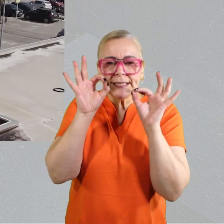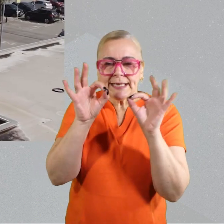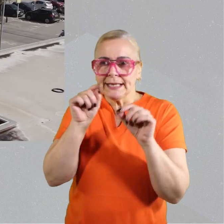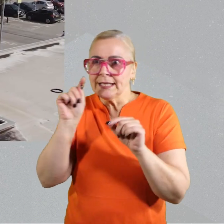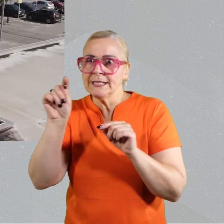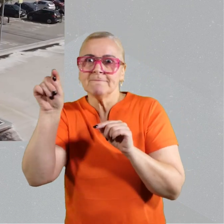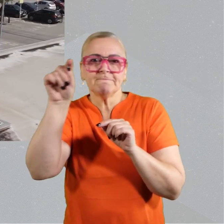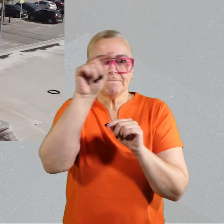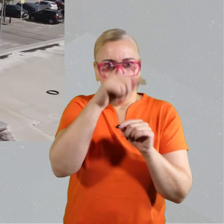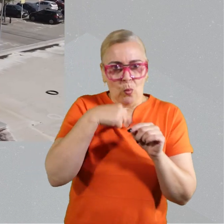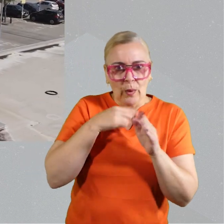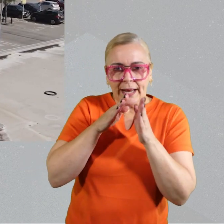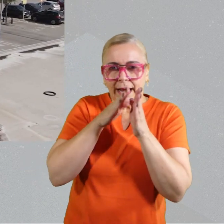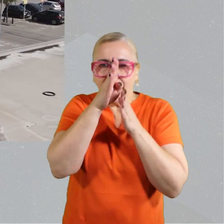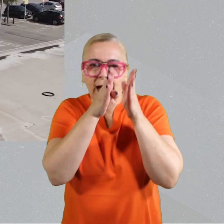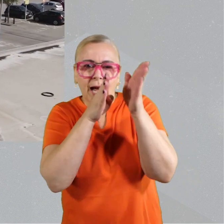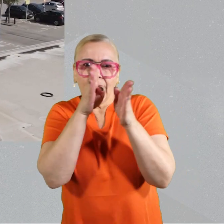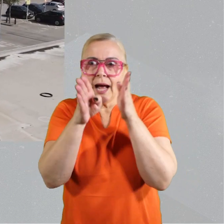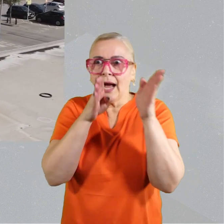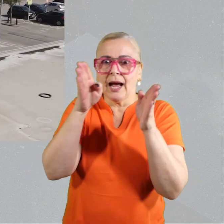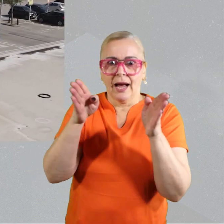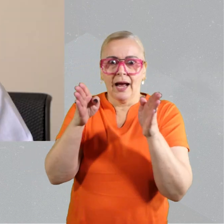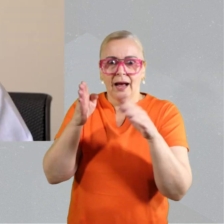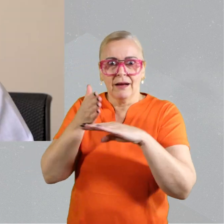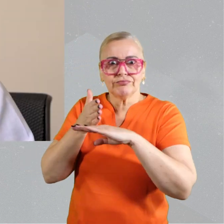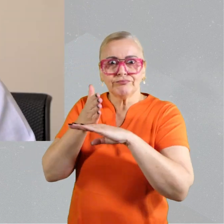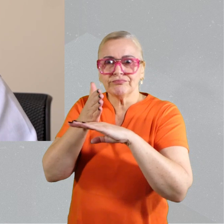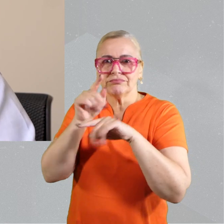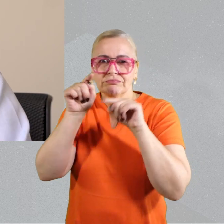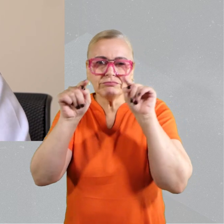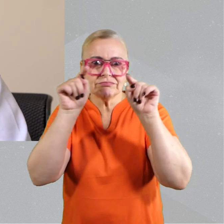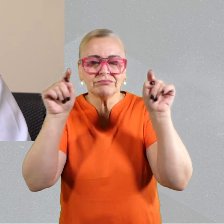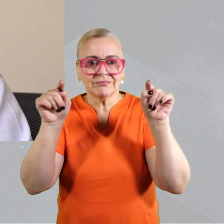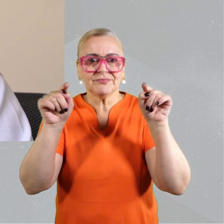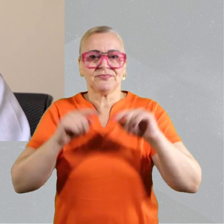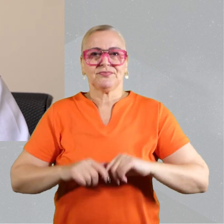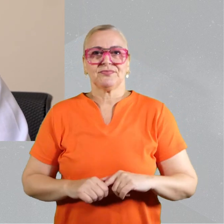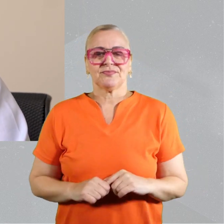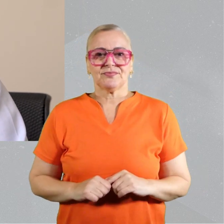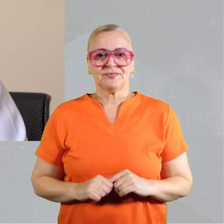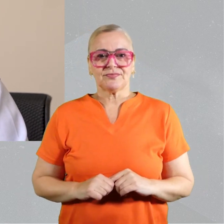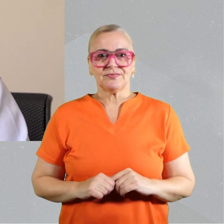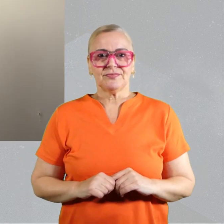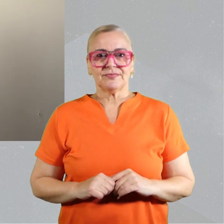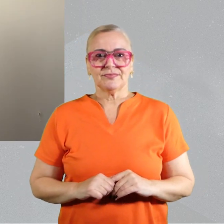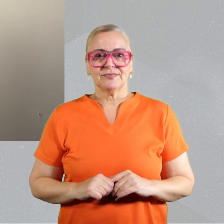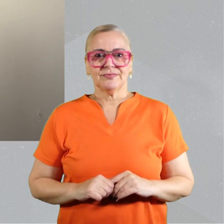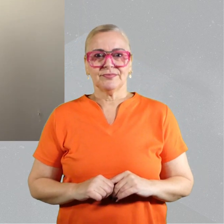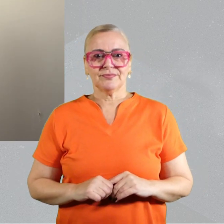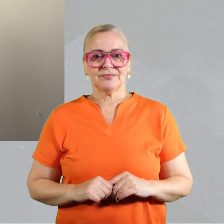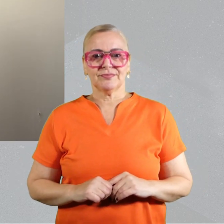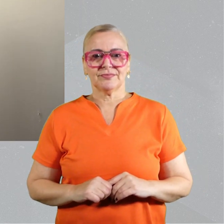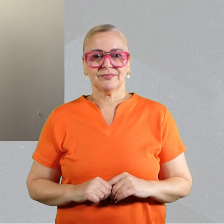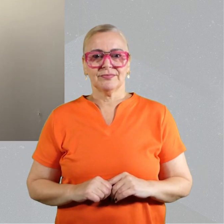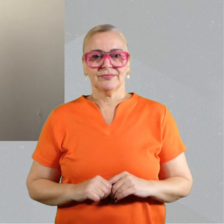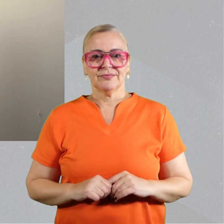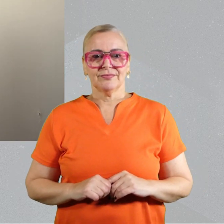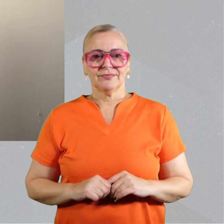to the people rather than asking people to come to the research. And that proved immensely powerful. We were also very targeted in the way